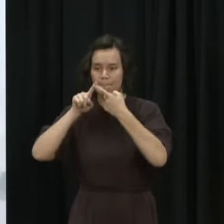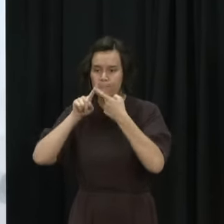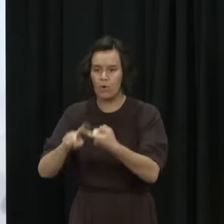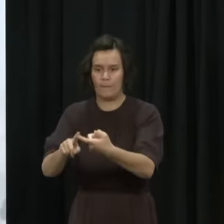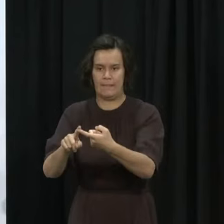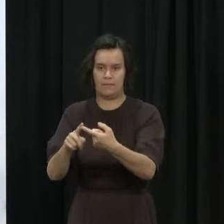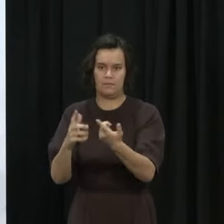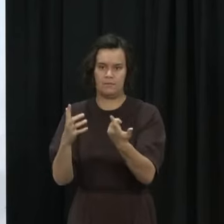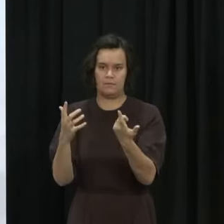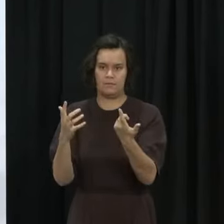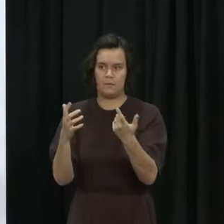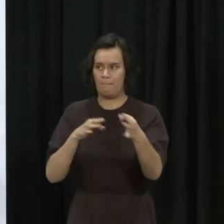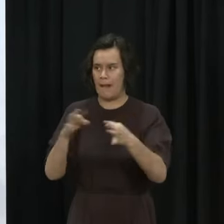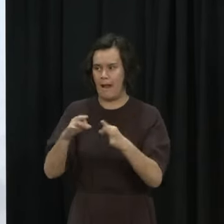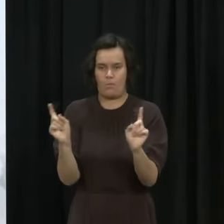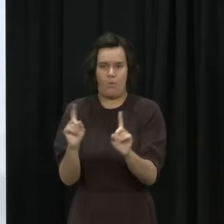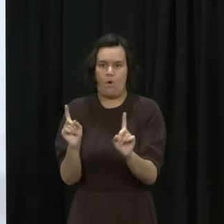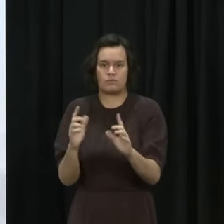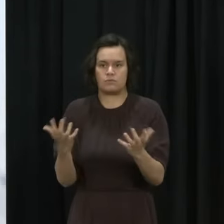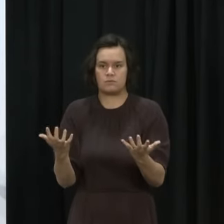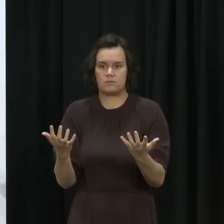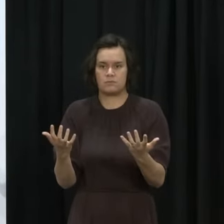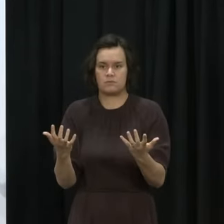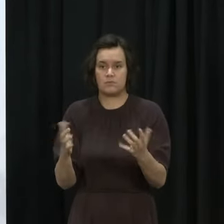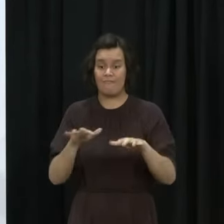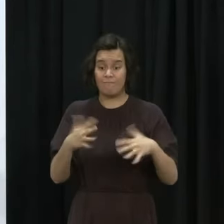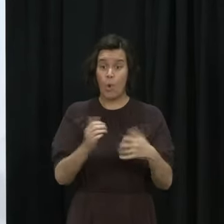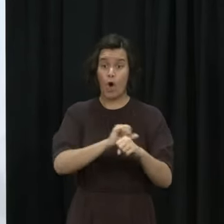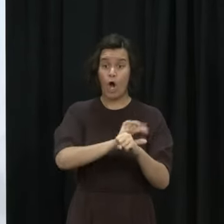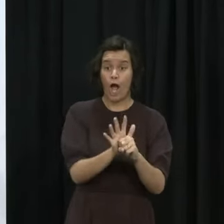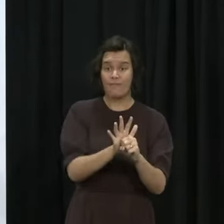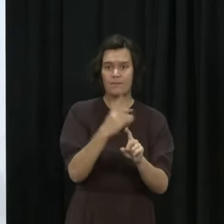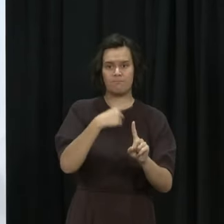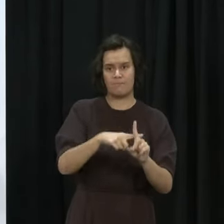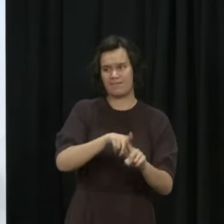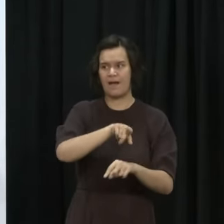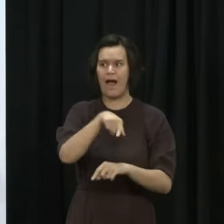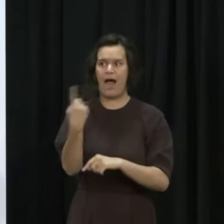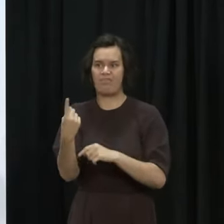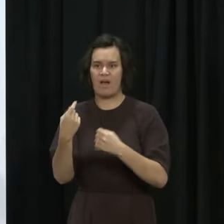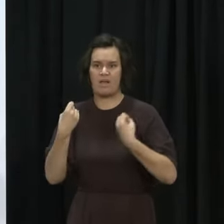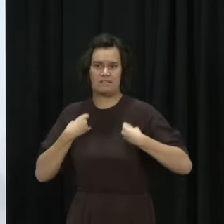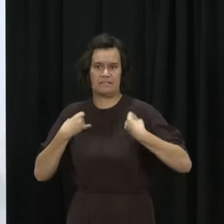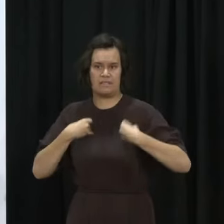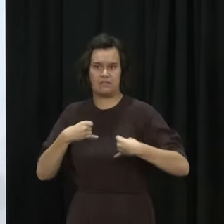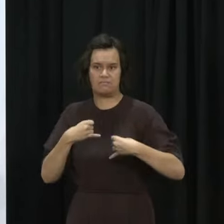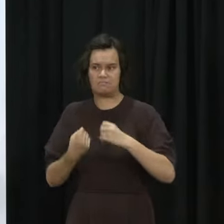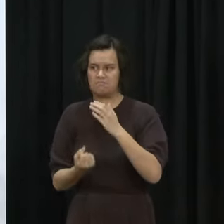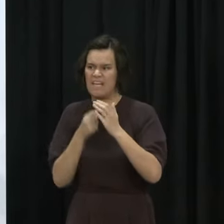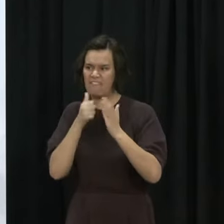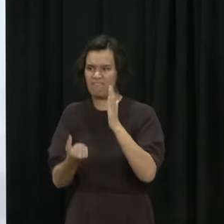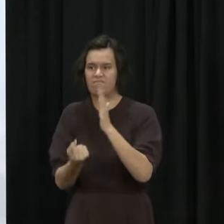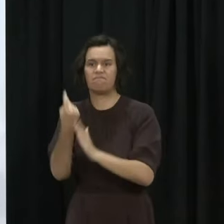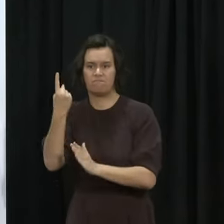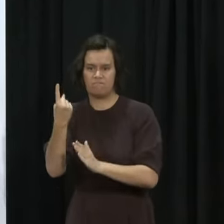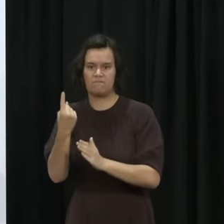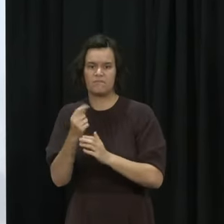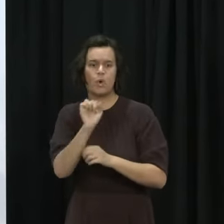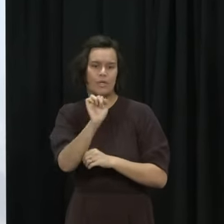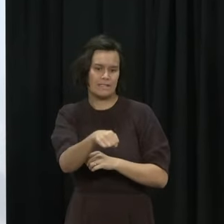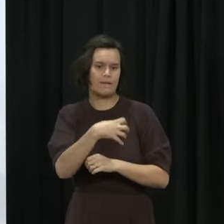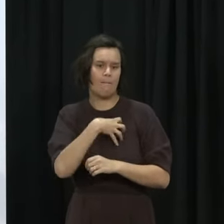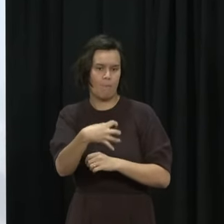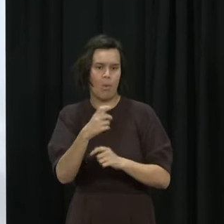necessarily just for this pandemic but for future pandemics and so we're working our way through that so yes, there'll be further